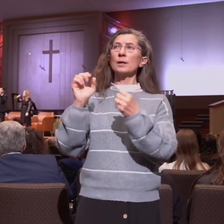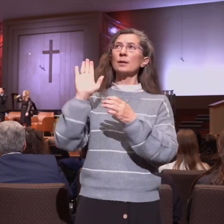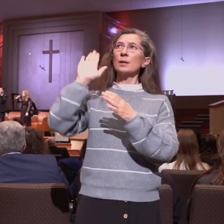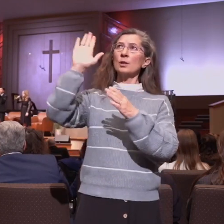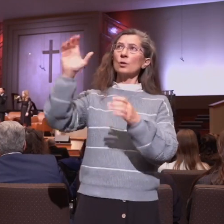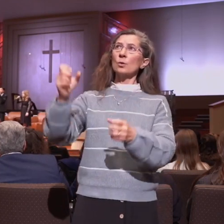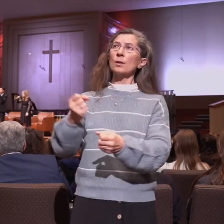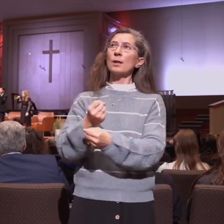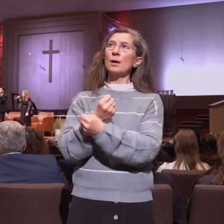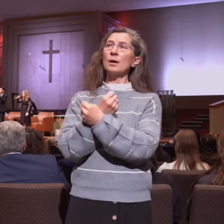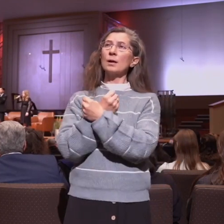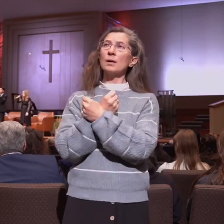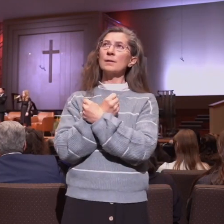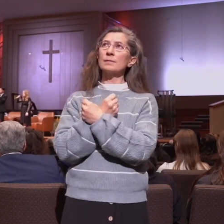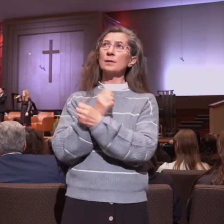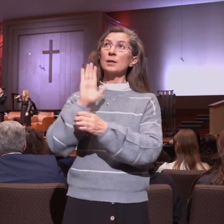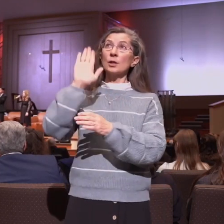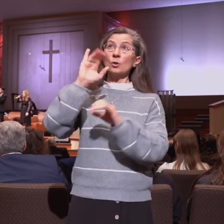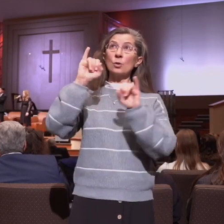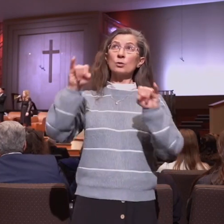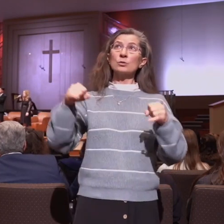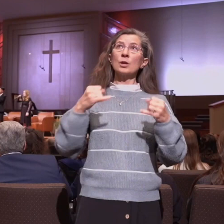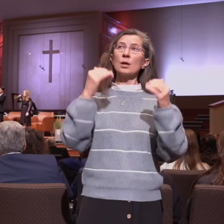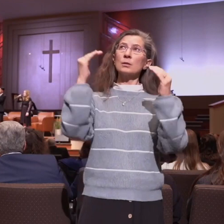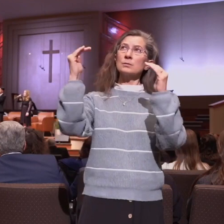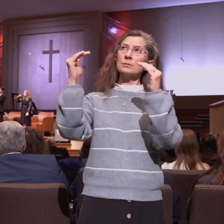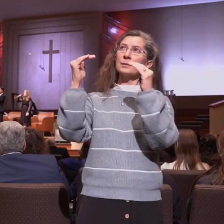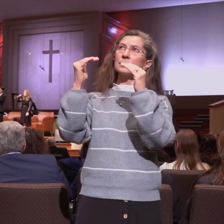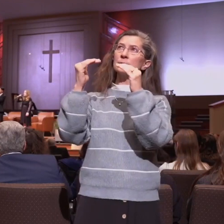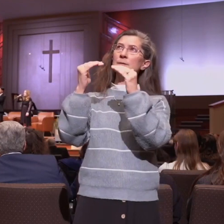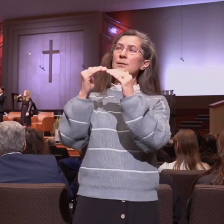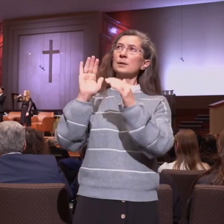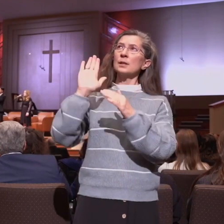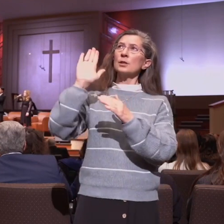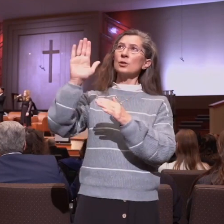your justice and eternal hope.